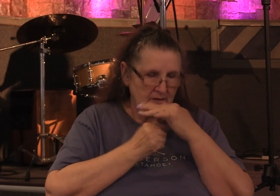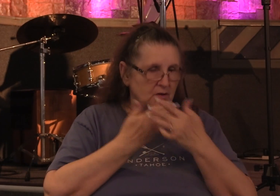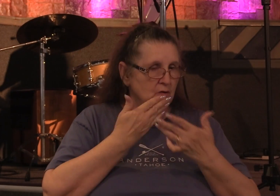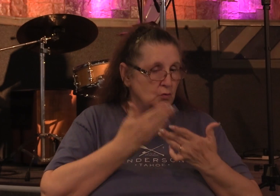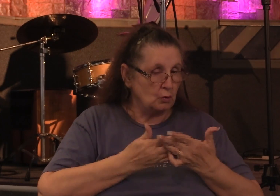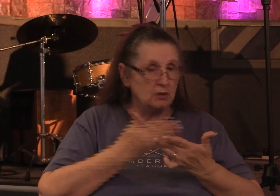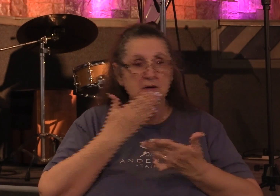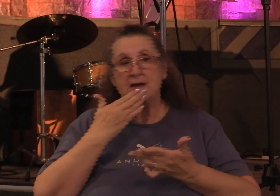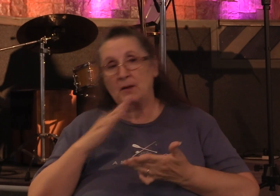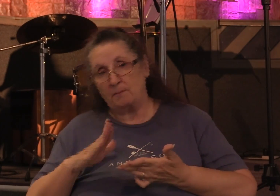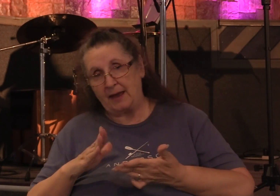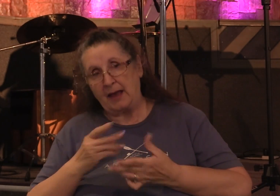and sin